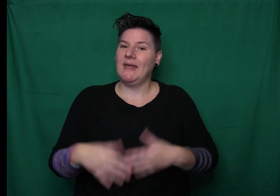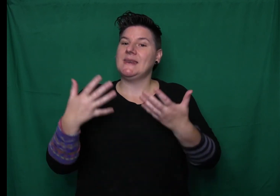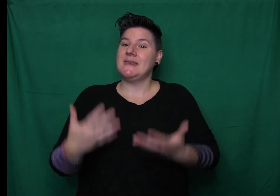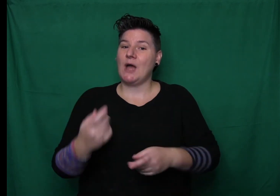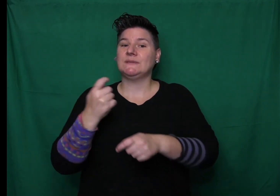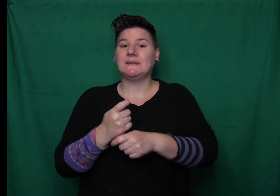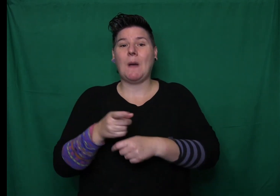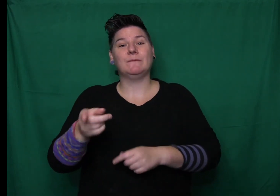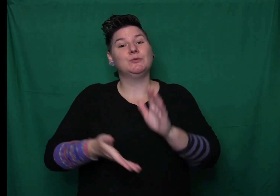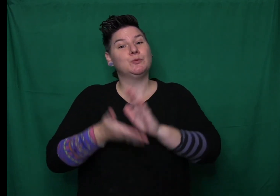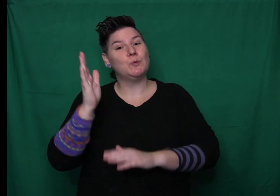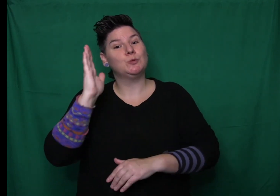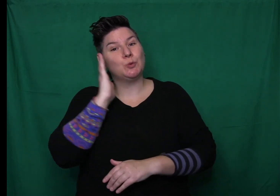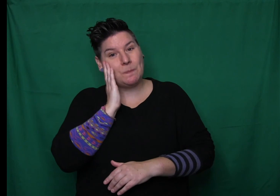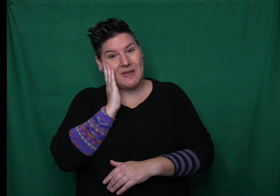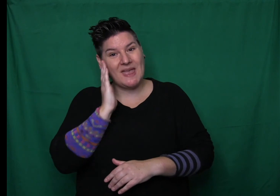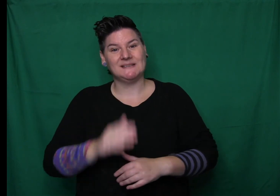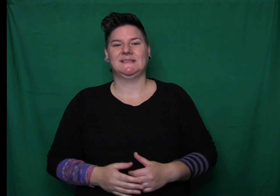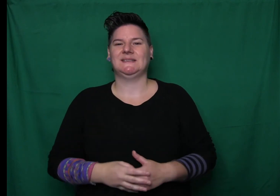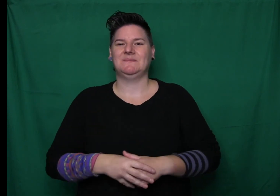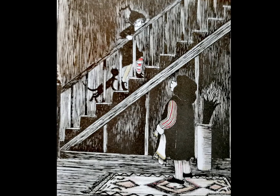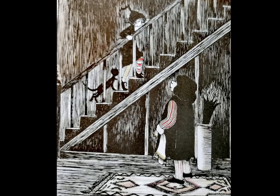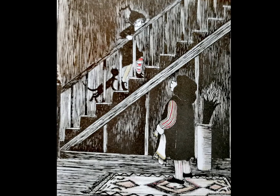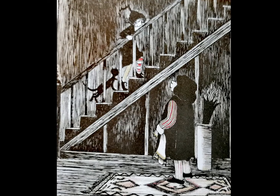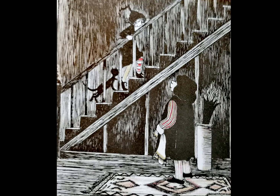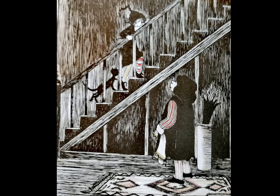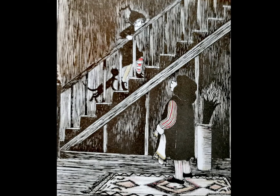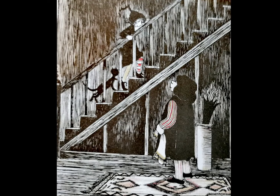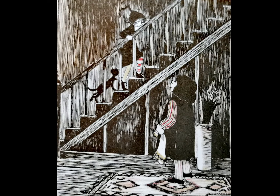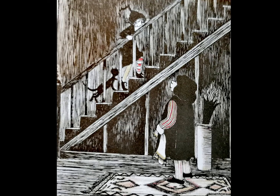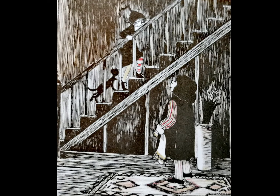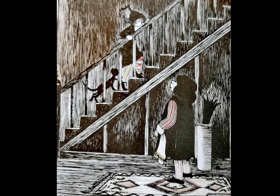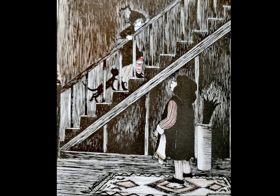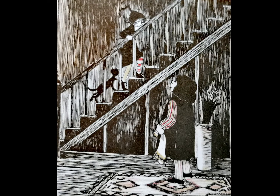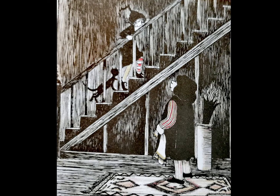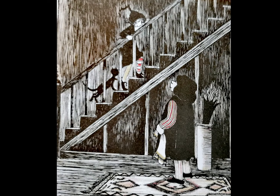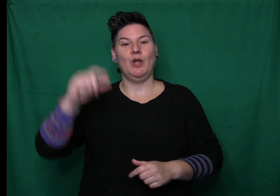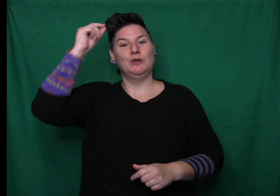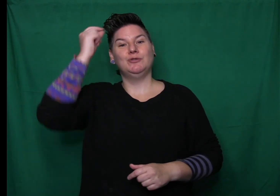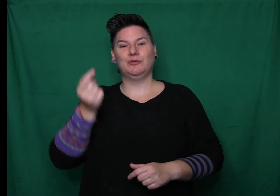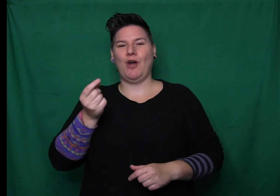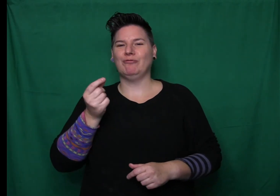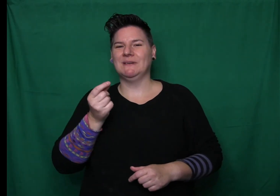at Dory. Oh, mother, Dory said and sat up. Did you win? Oh,